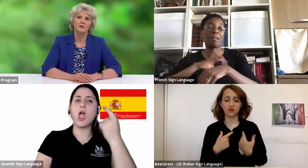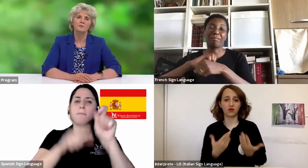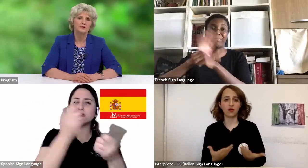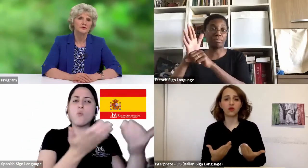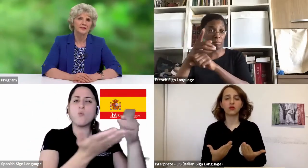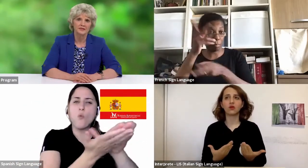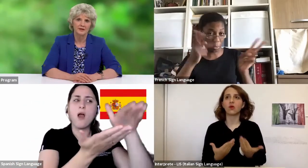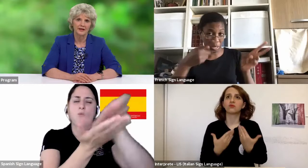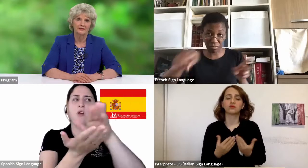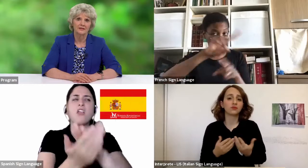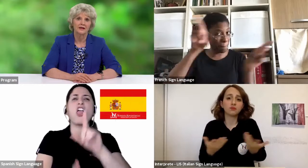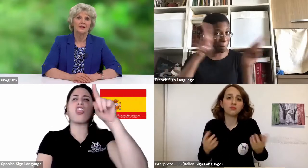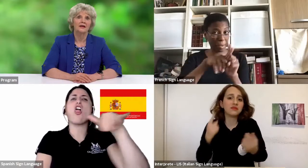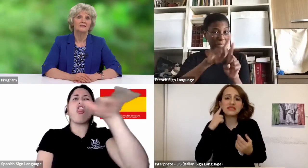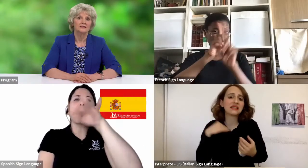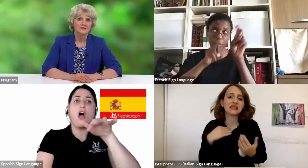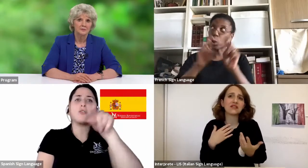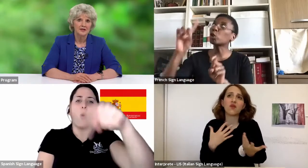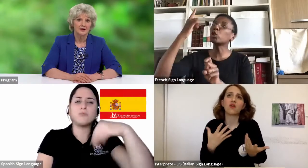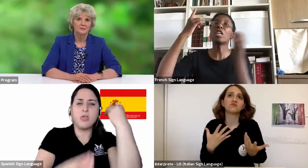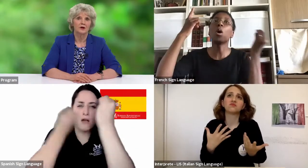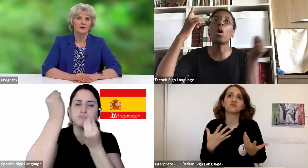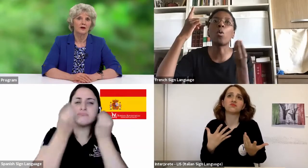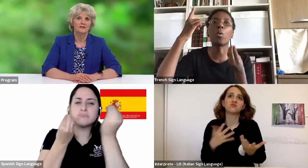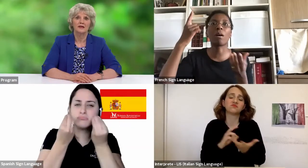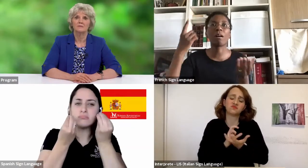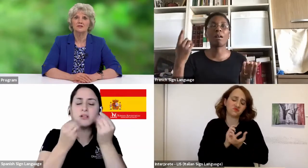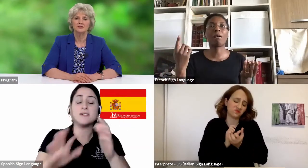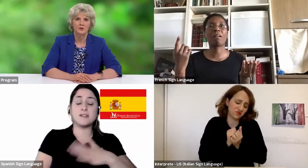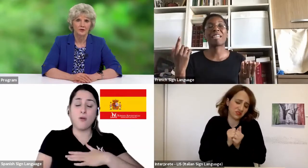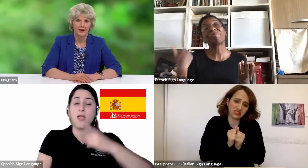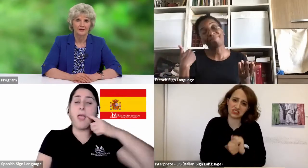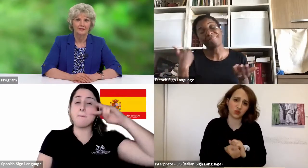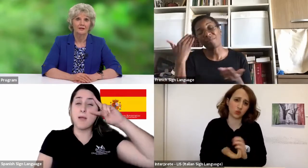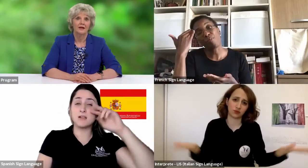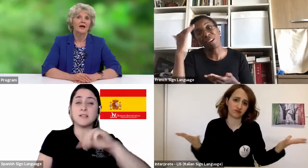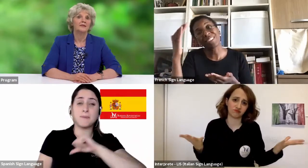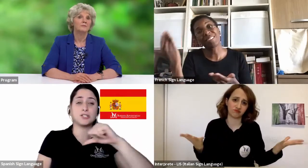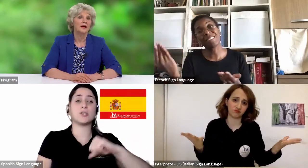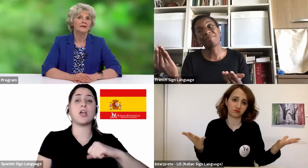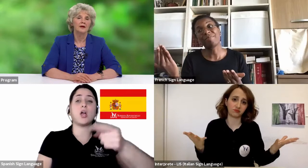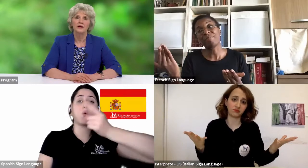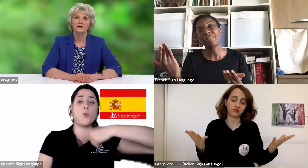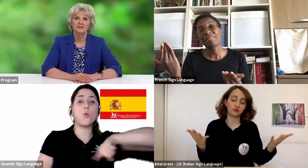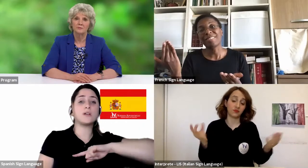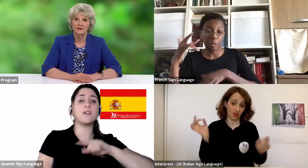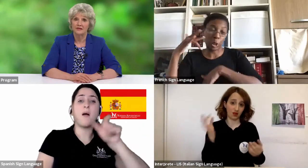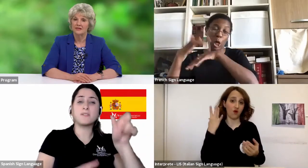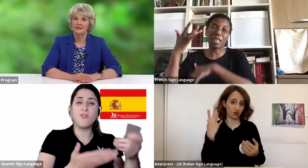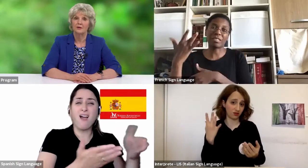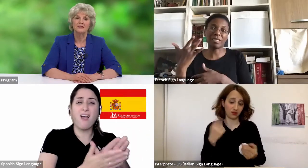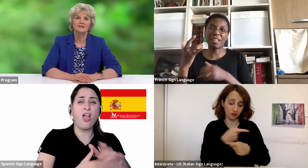from my own personal experience that sometimes our loss can be so great, and the pain that we are